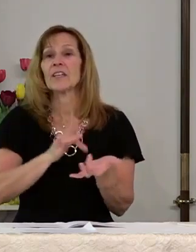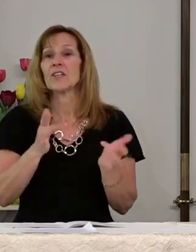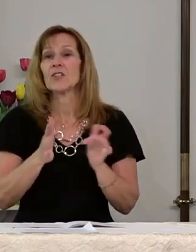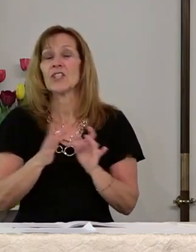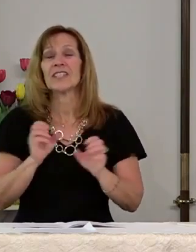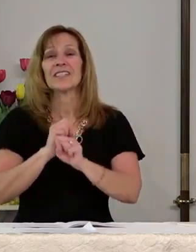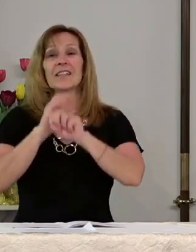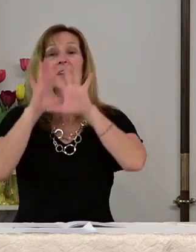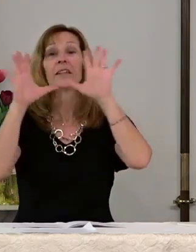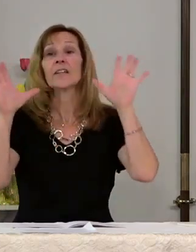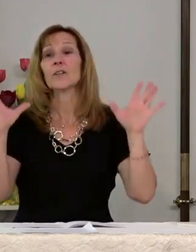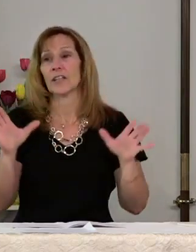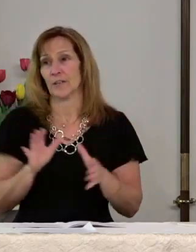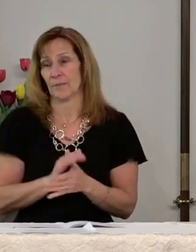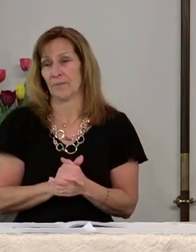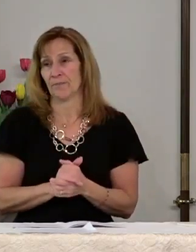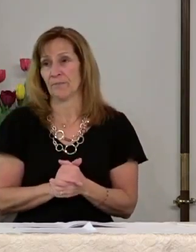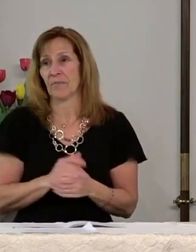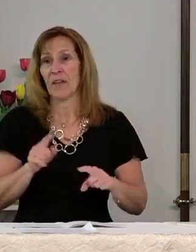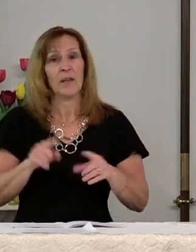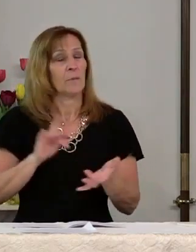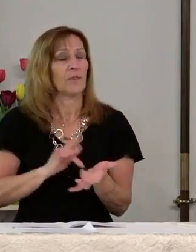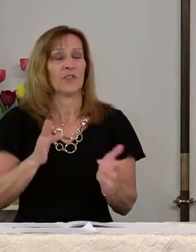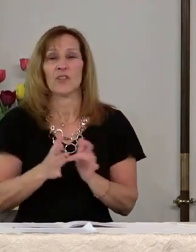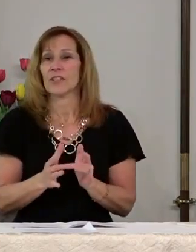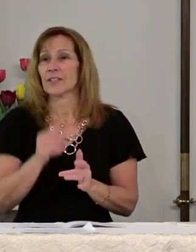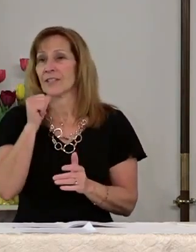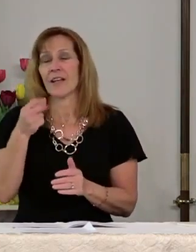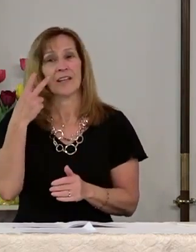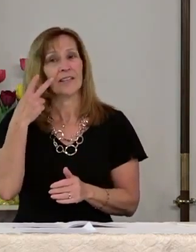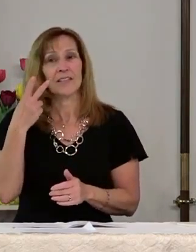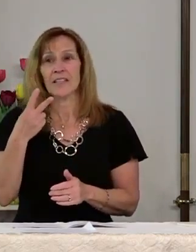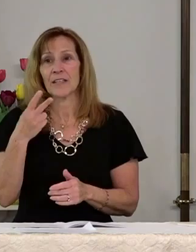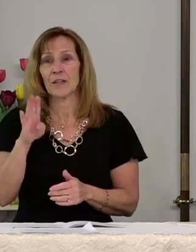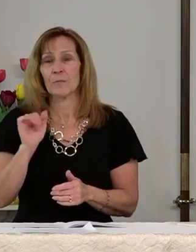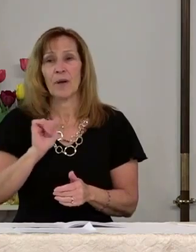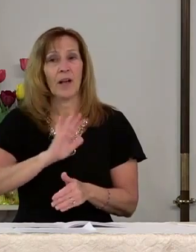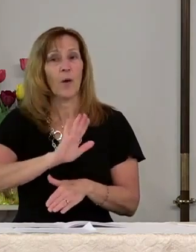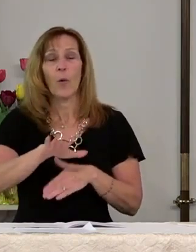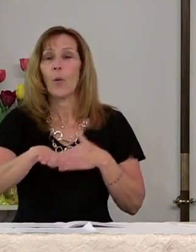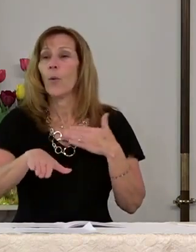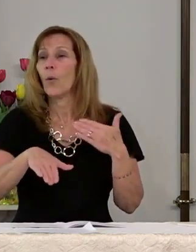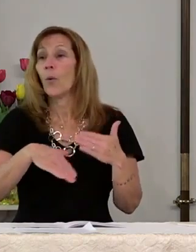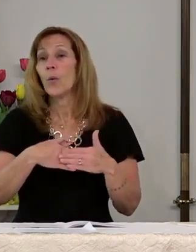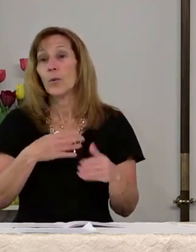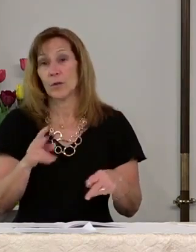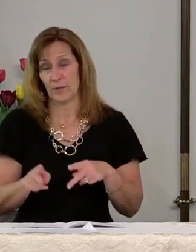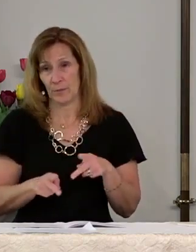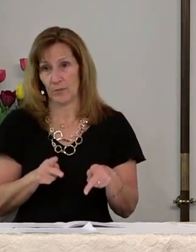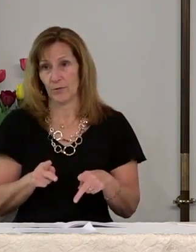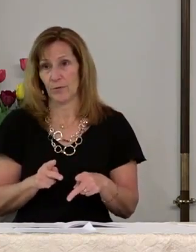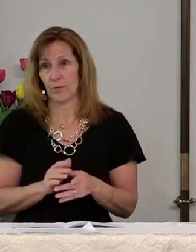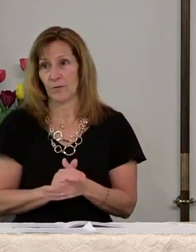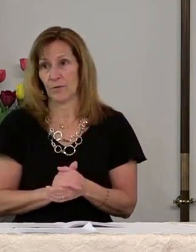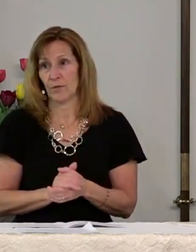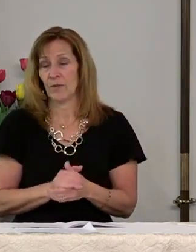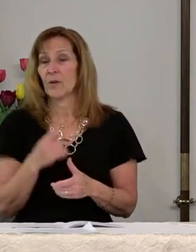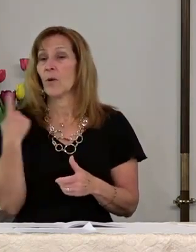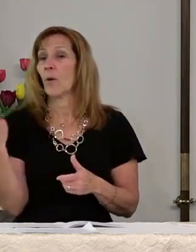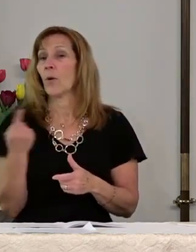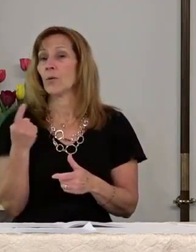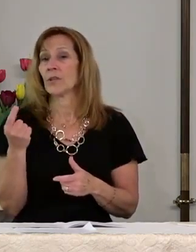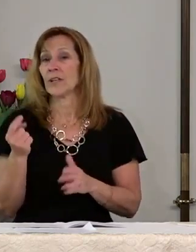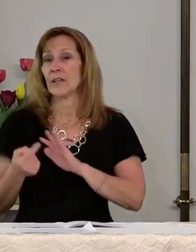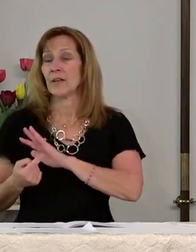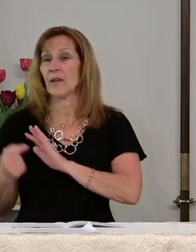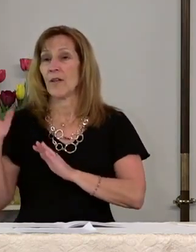clearly. But Jesus was not seen by all the people. Only the